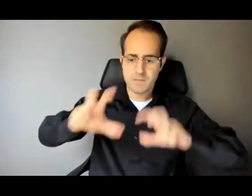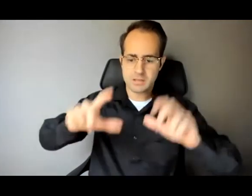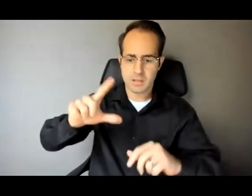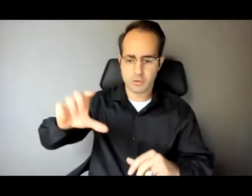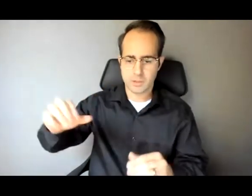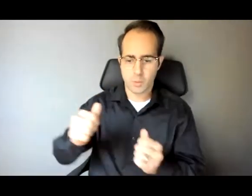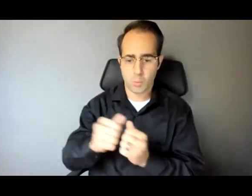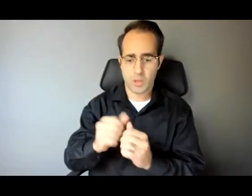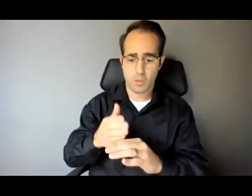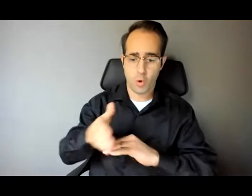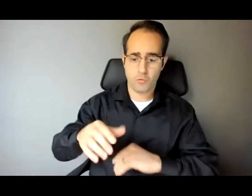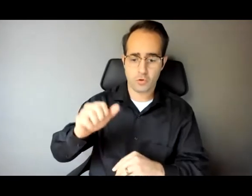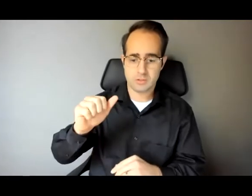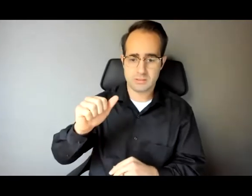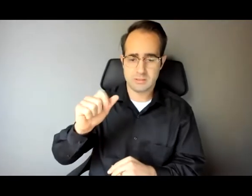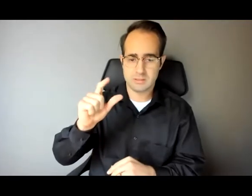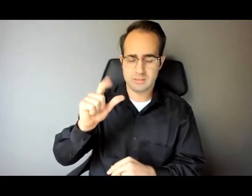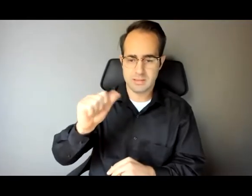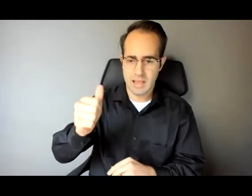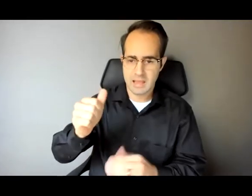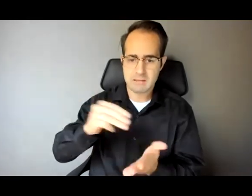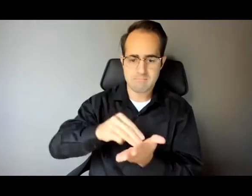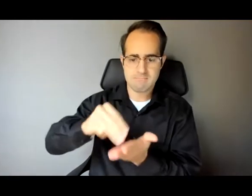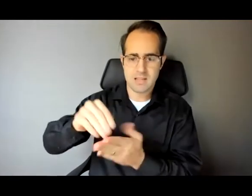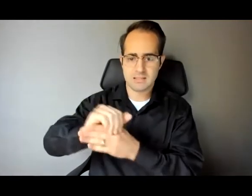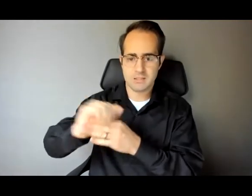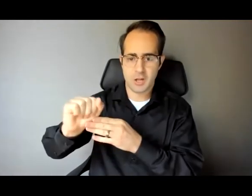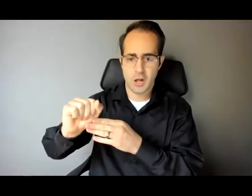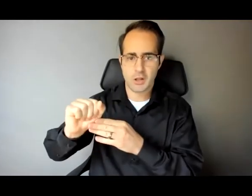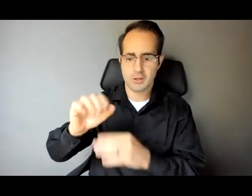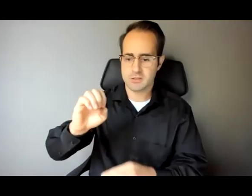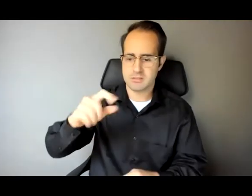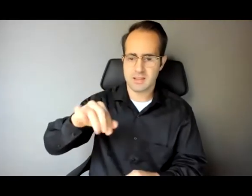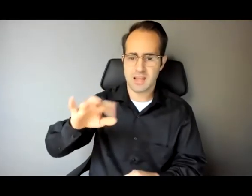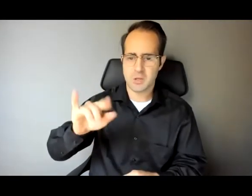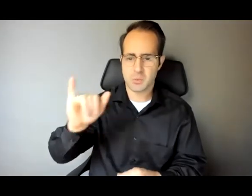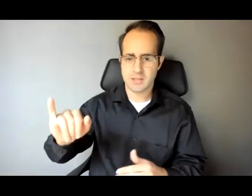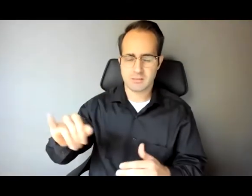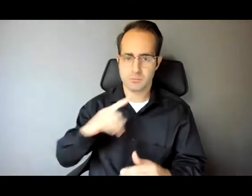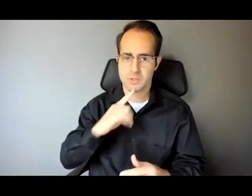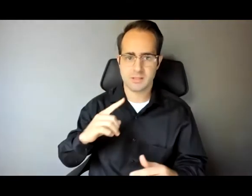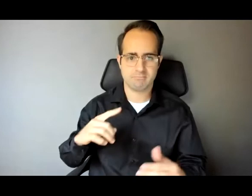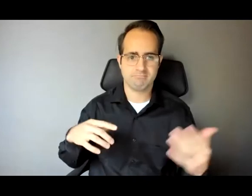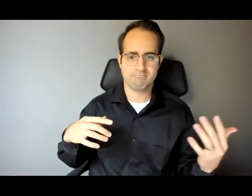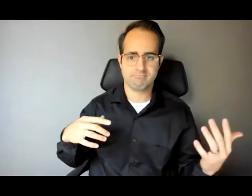equity. So that was the, like, throw-up-in-your-mouth, highly curated and perfectly branded version of my